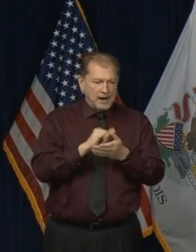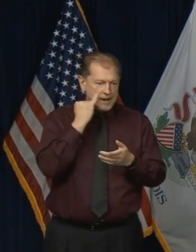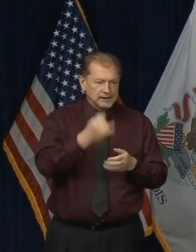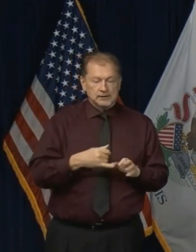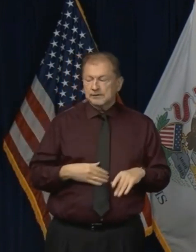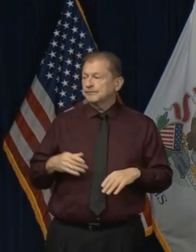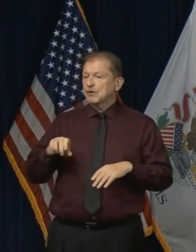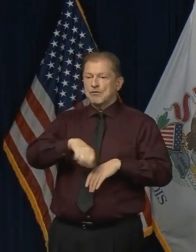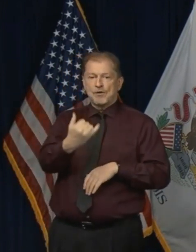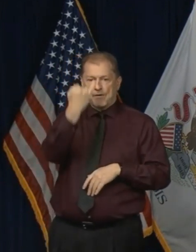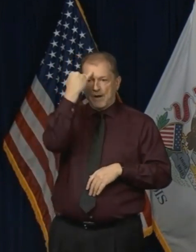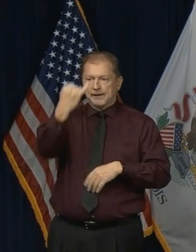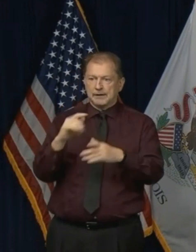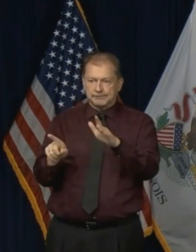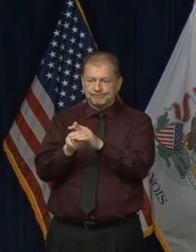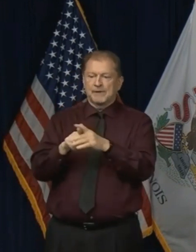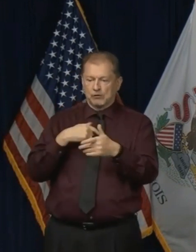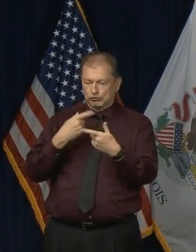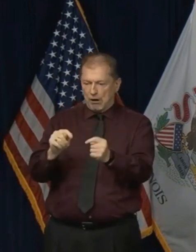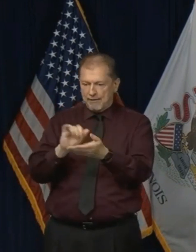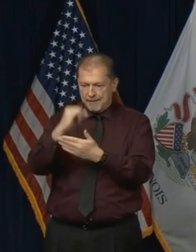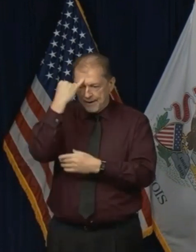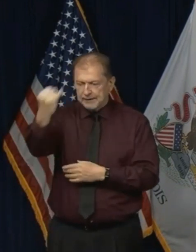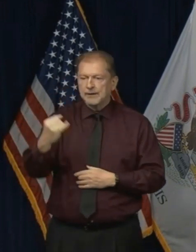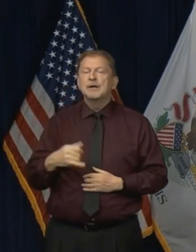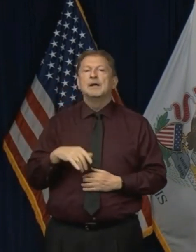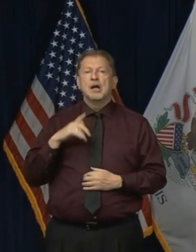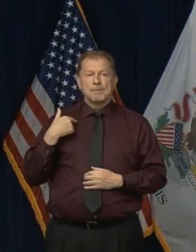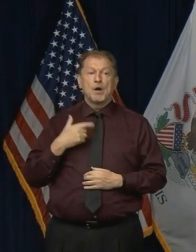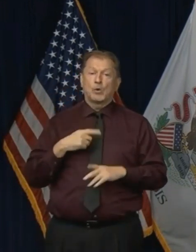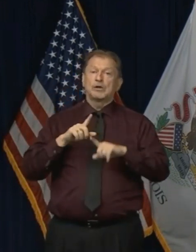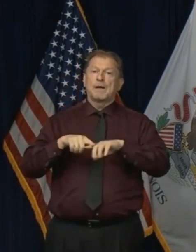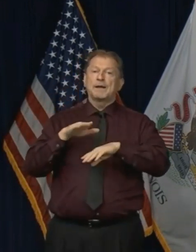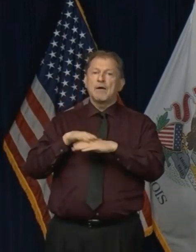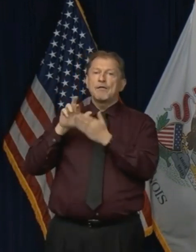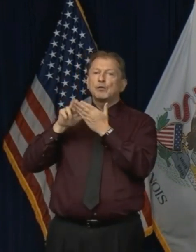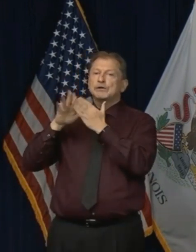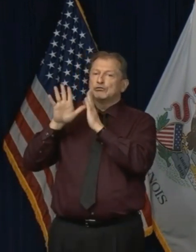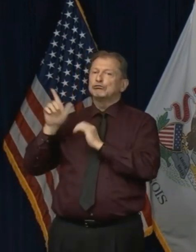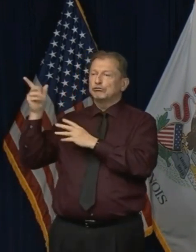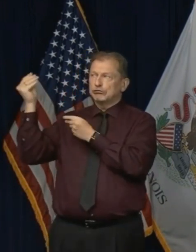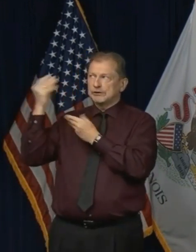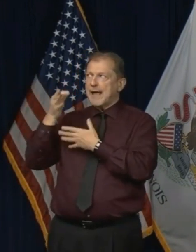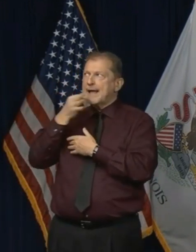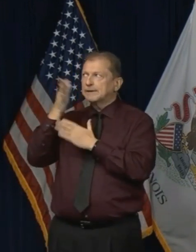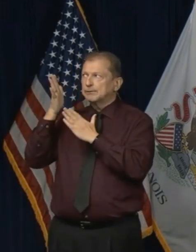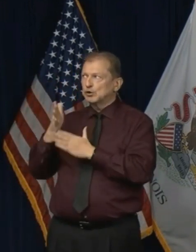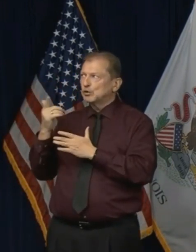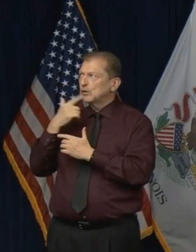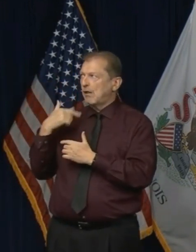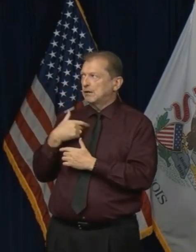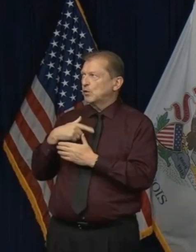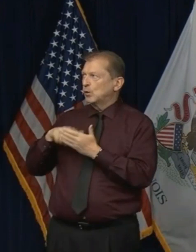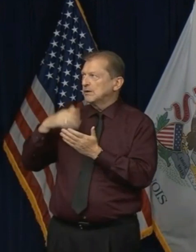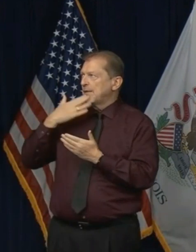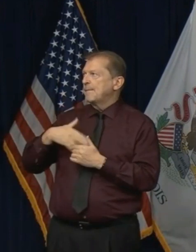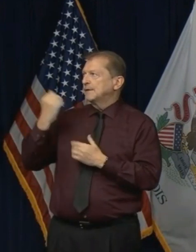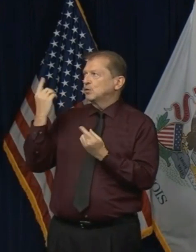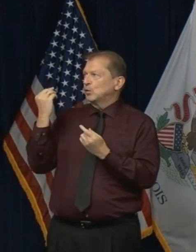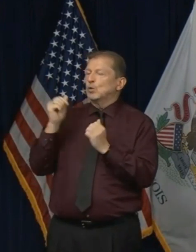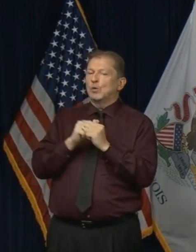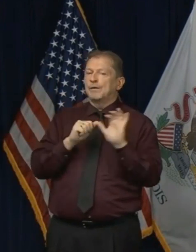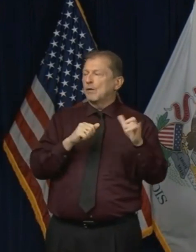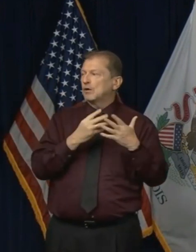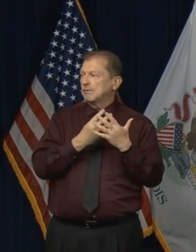ideas, and they can come from anywhere, but, but we are relying upon experts to tell us how best to deal with this in incarcerated populations.